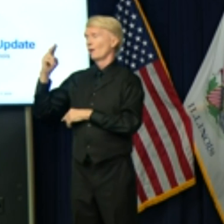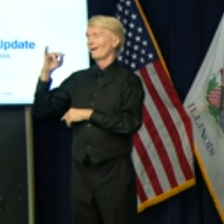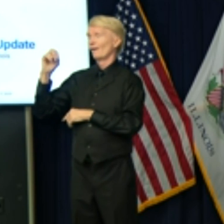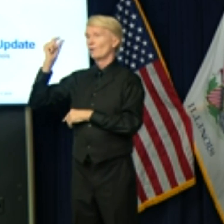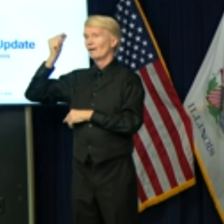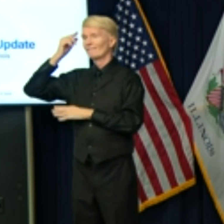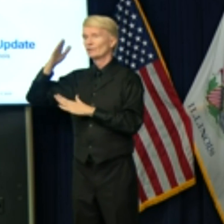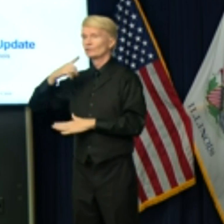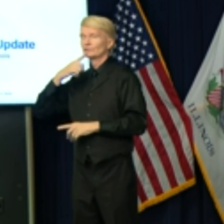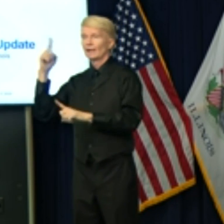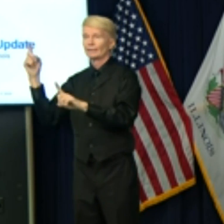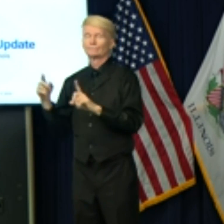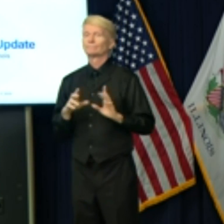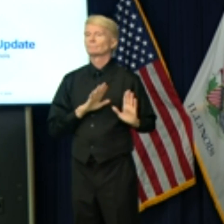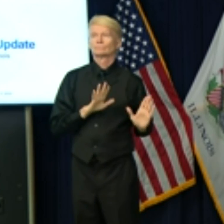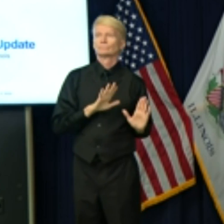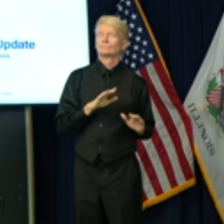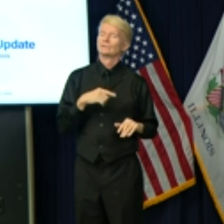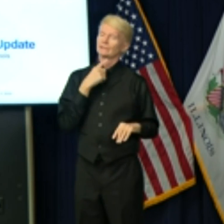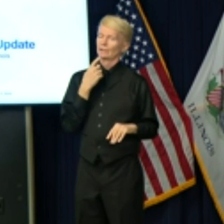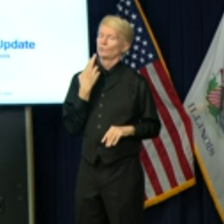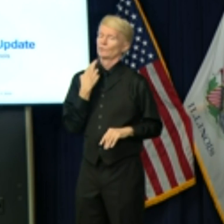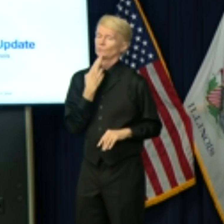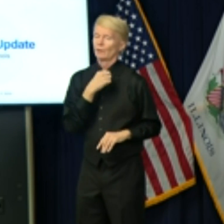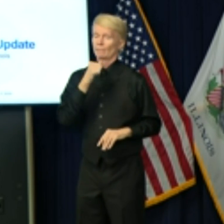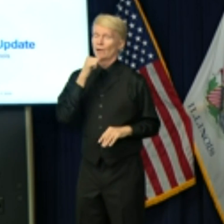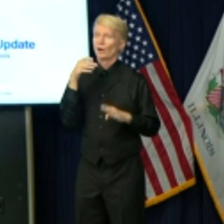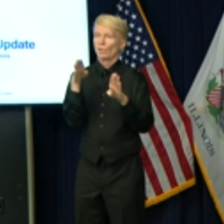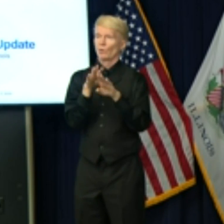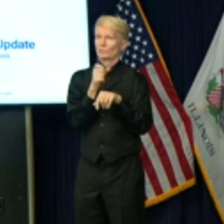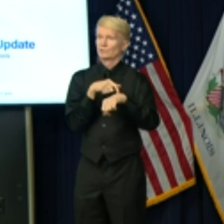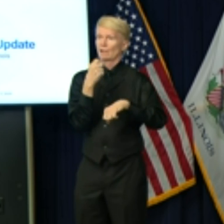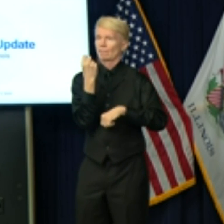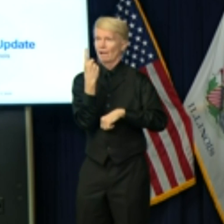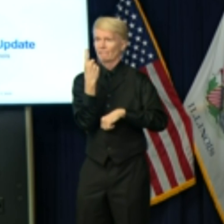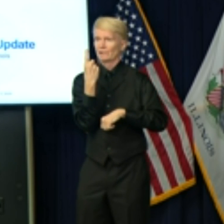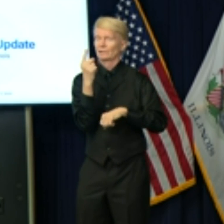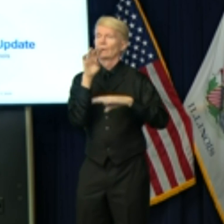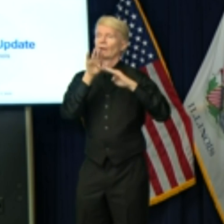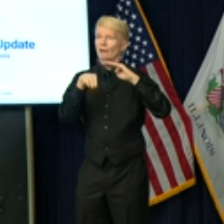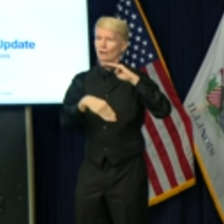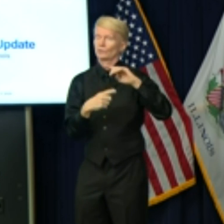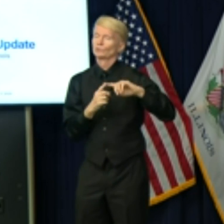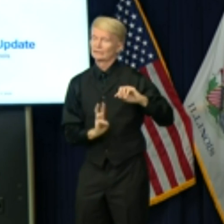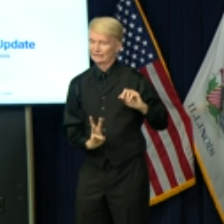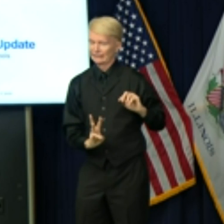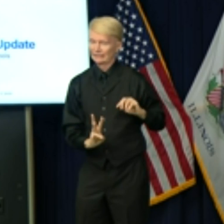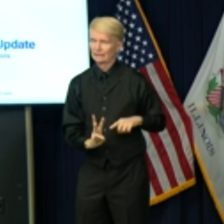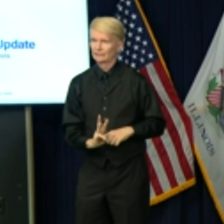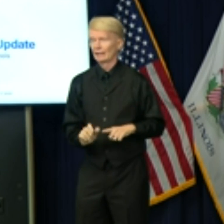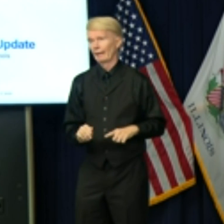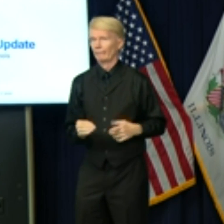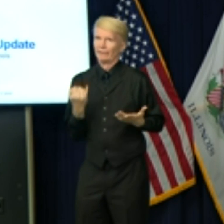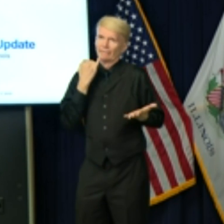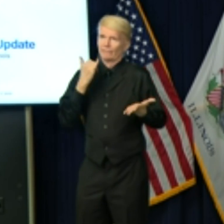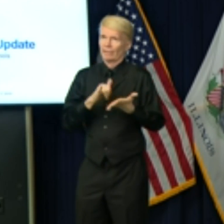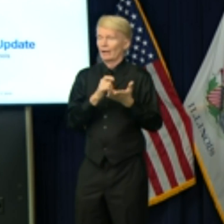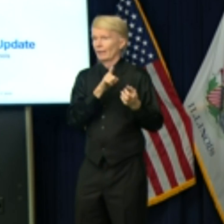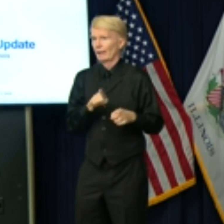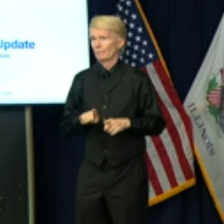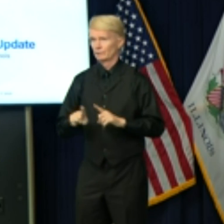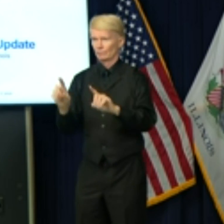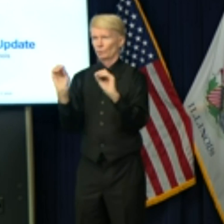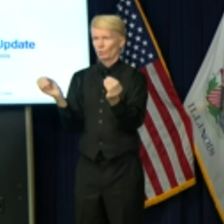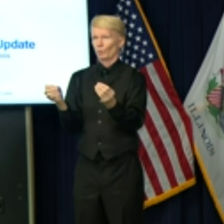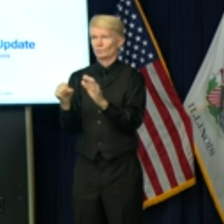asked that bars and restaurants close at 11 o'clock and don't reopen until 6 a.m. if they do open at 6 a.m., but there's